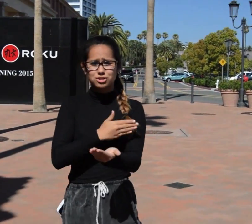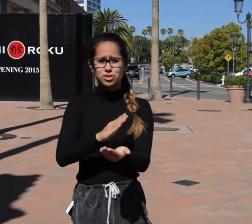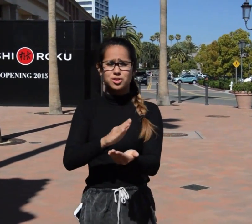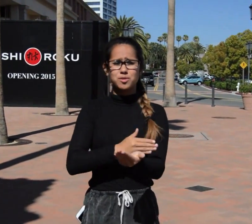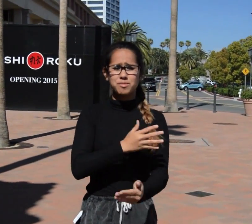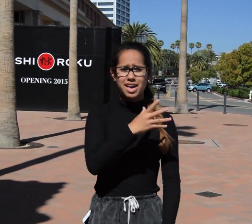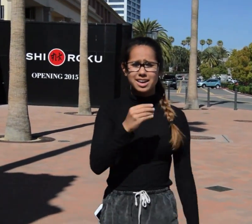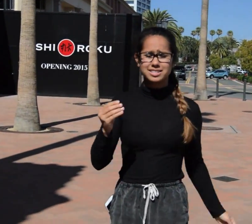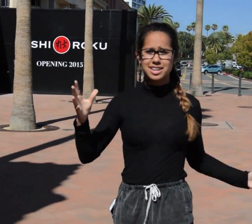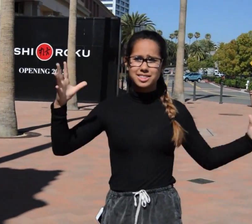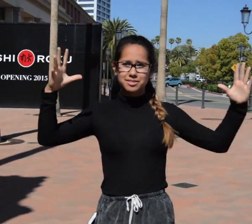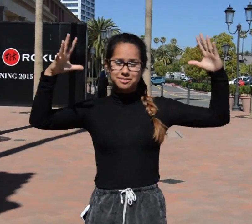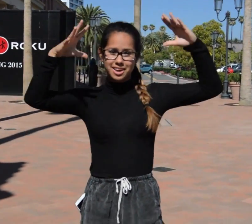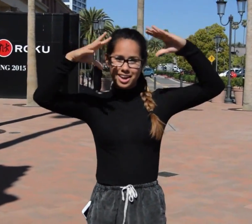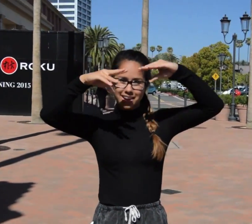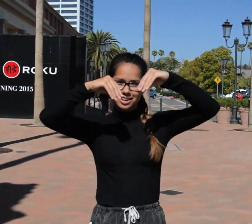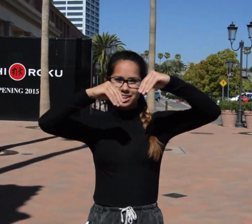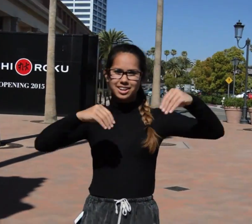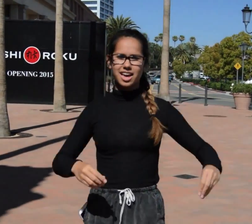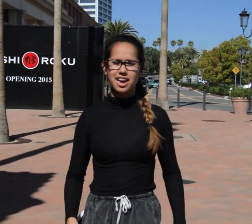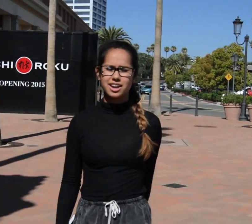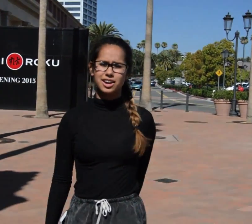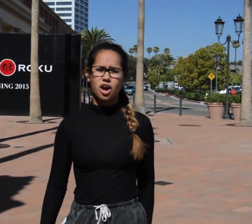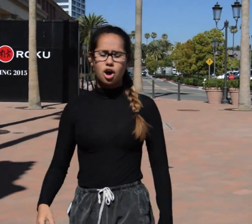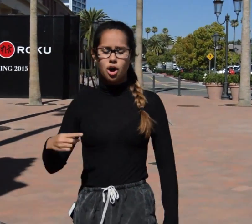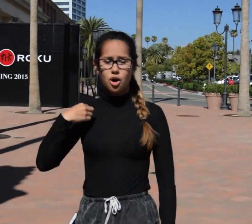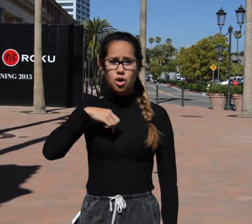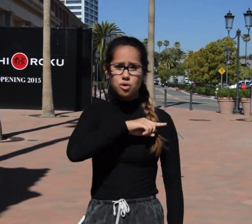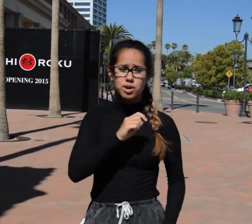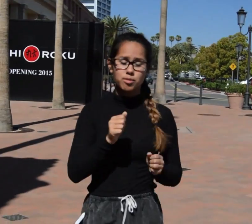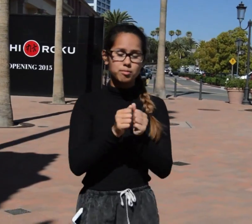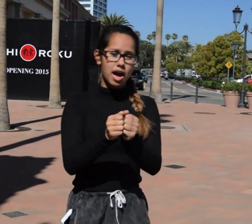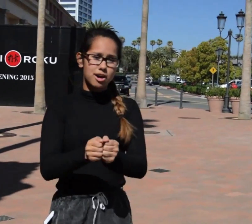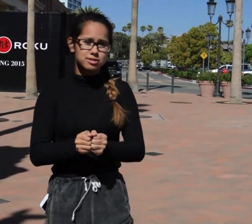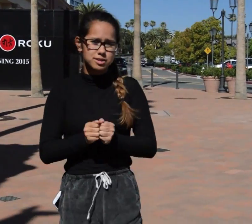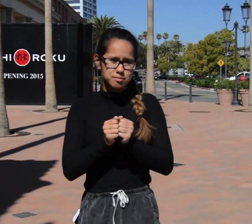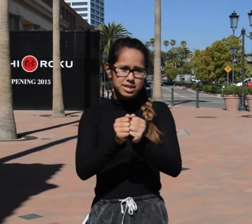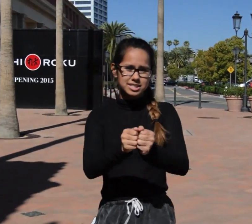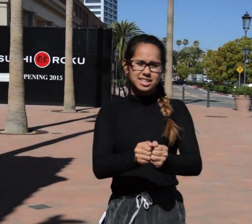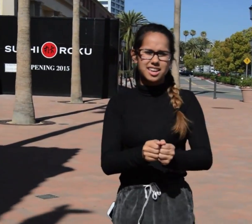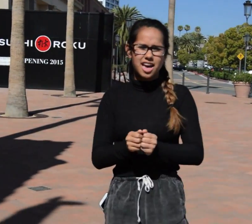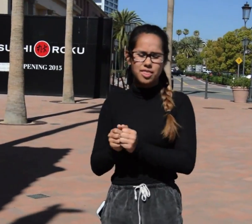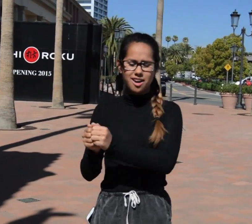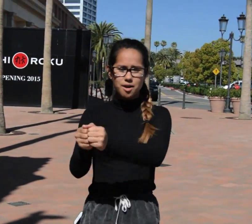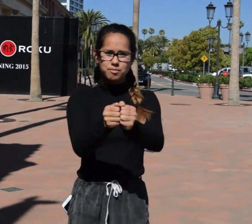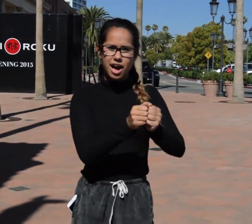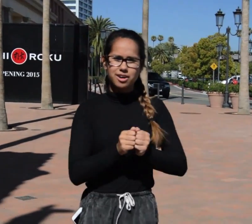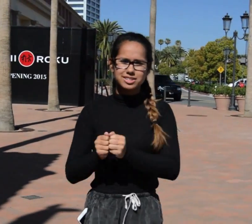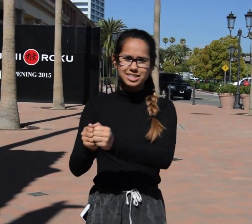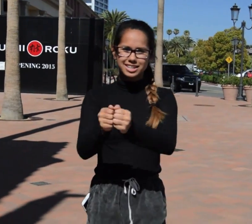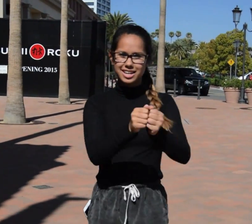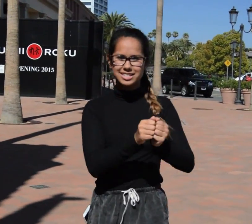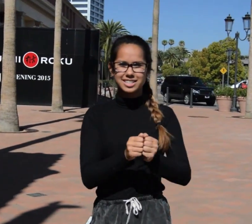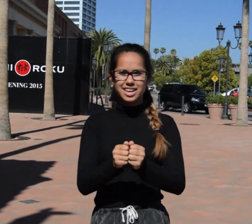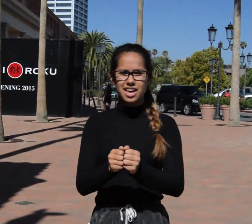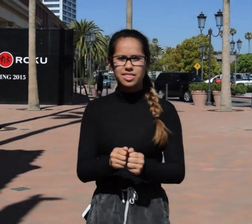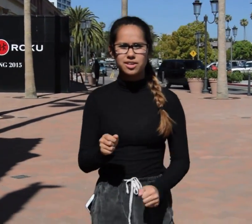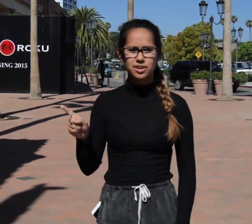us to the face and the fading light Oh, we were born to get together Born to get together